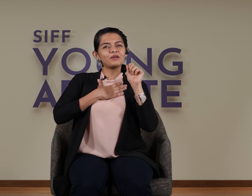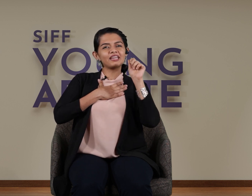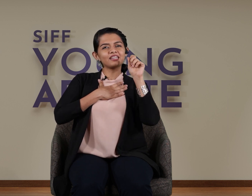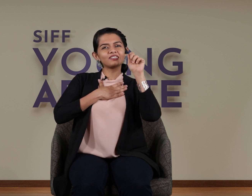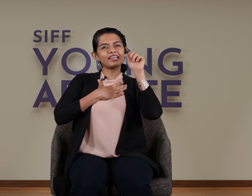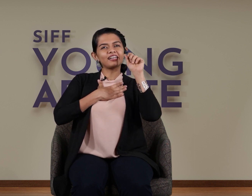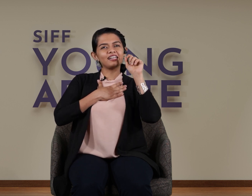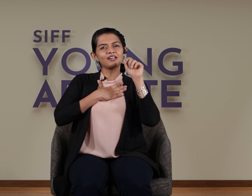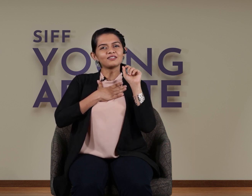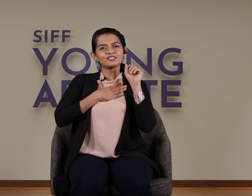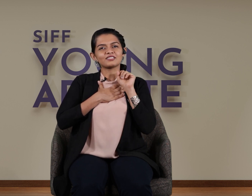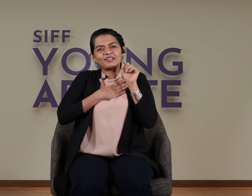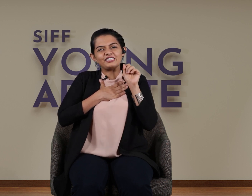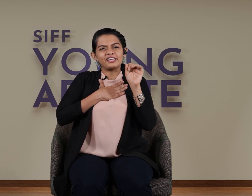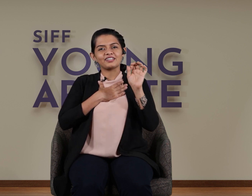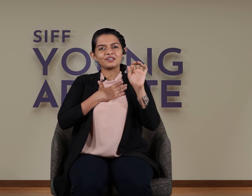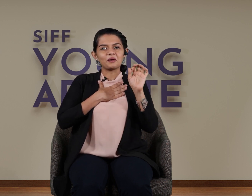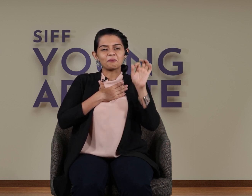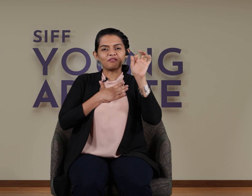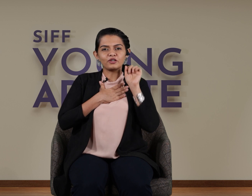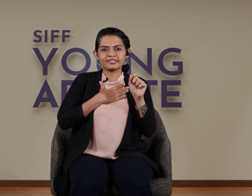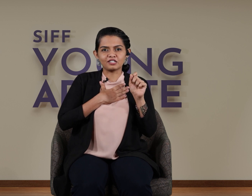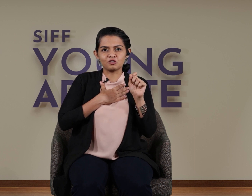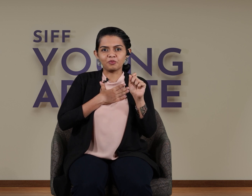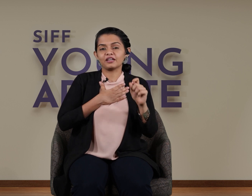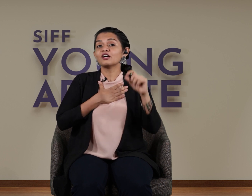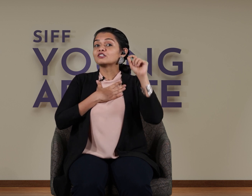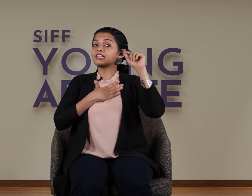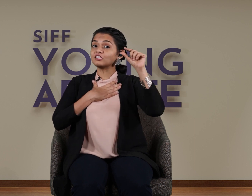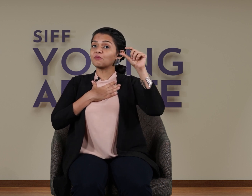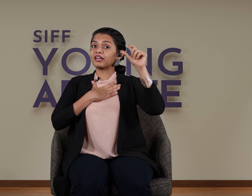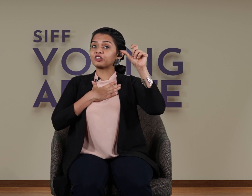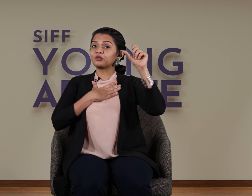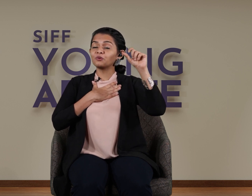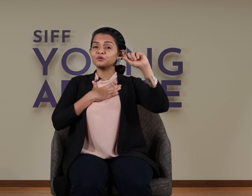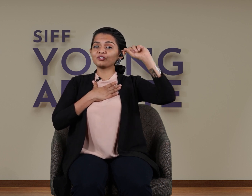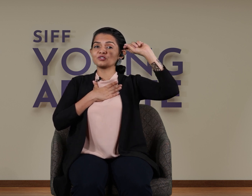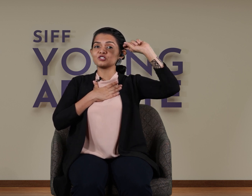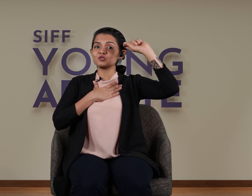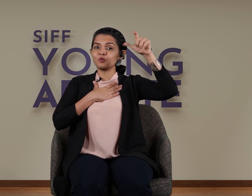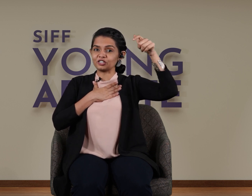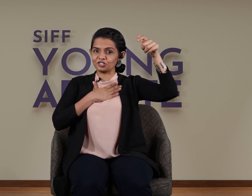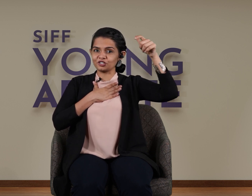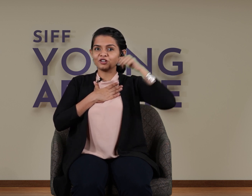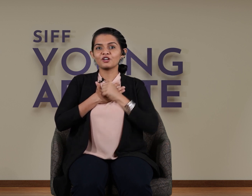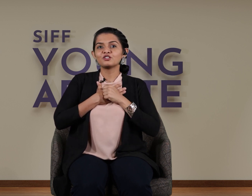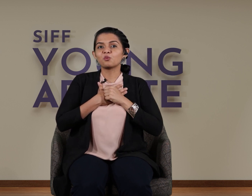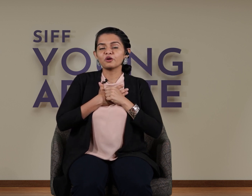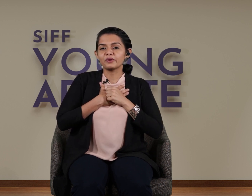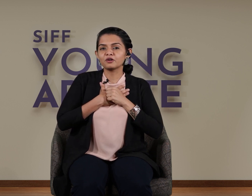beginning to get a little scratchy in my voice starts to break so that's my cue to switch to what we